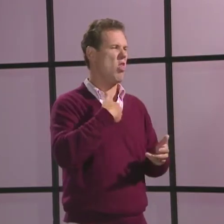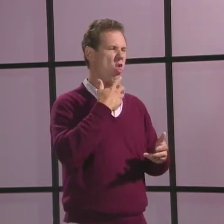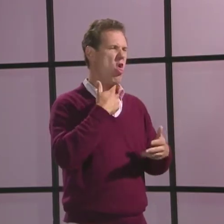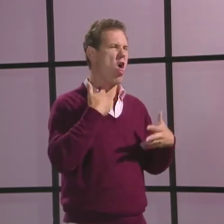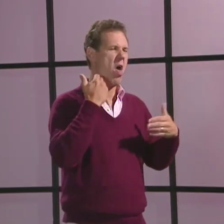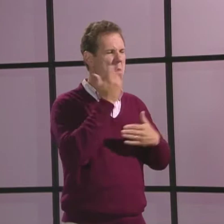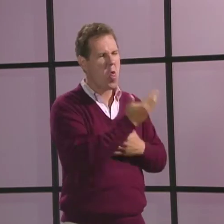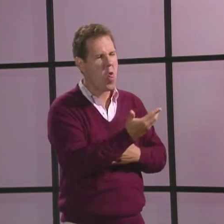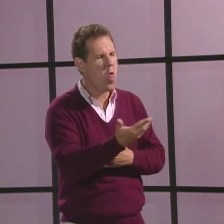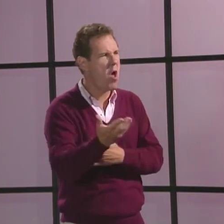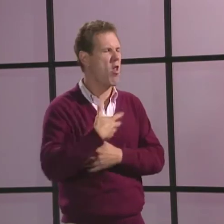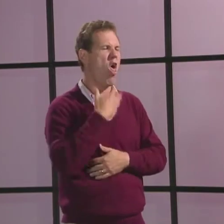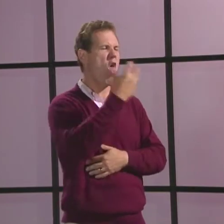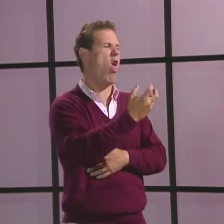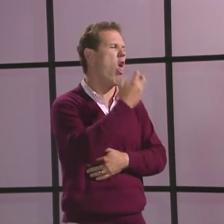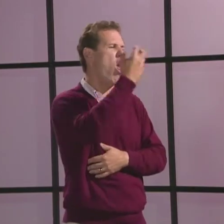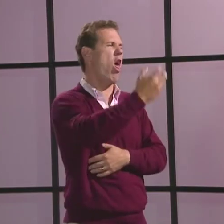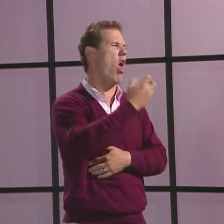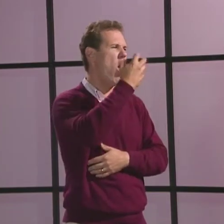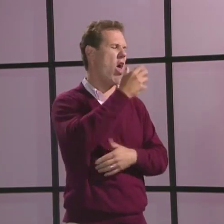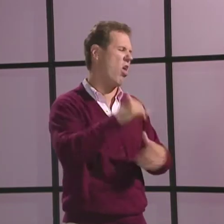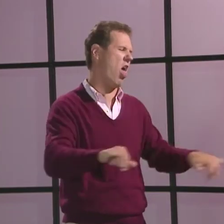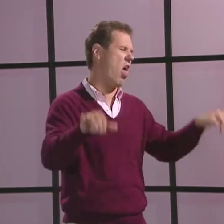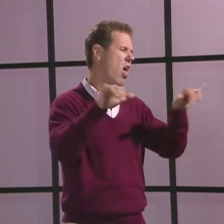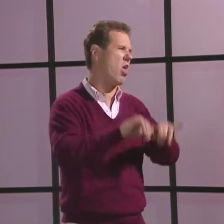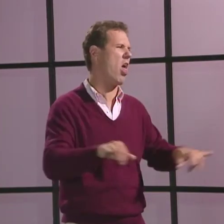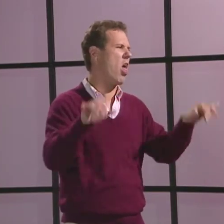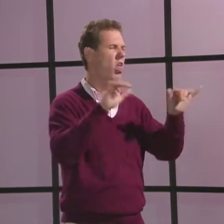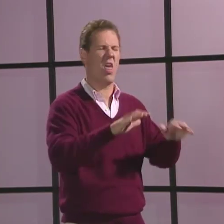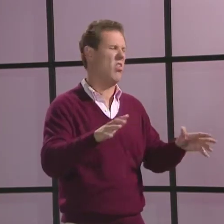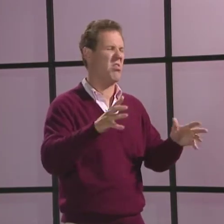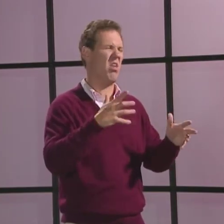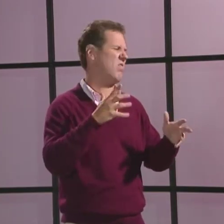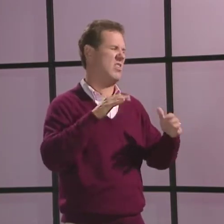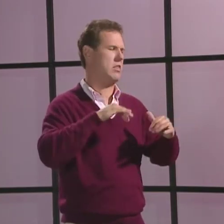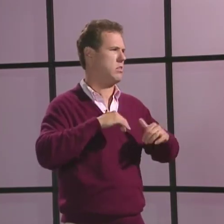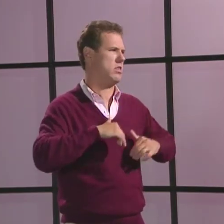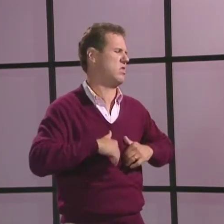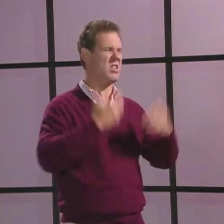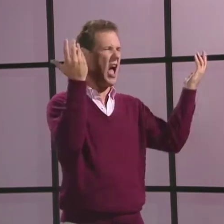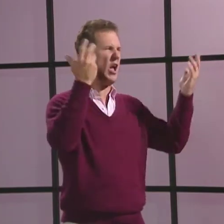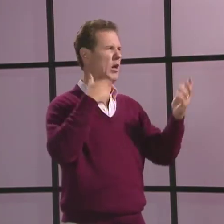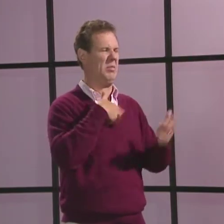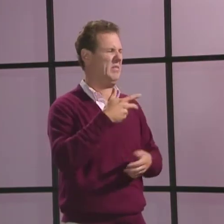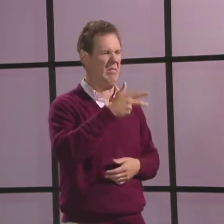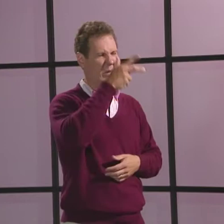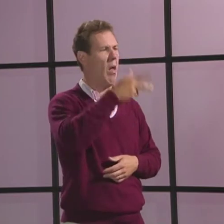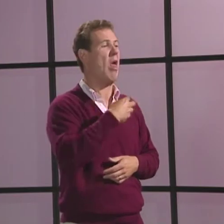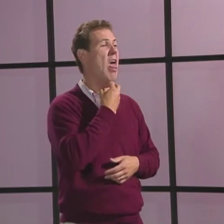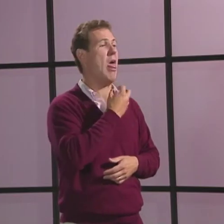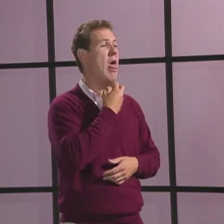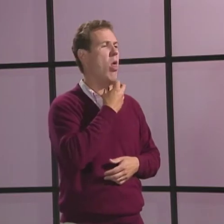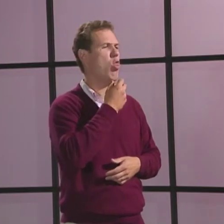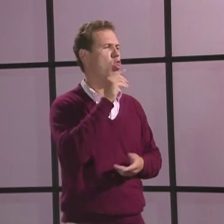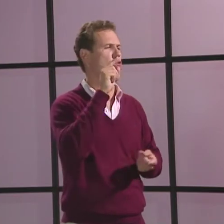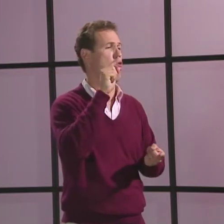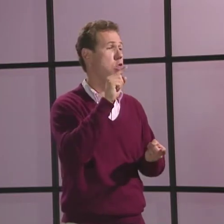every morning I crow in the same fashion, until he's become so tired of it and my voice has gotten so very, very low of my age